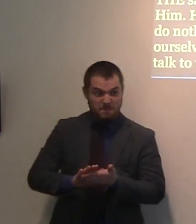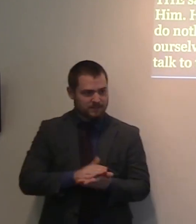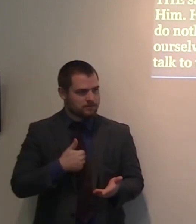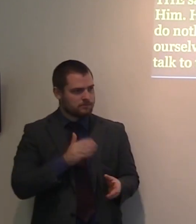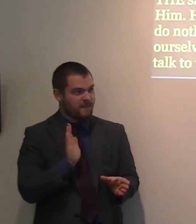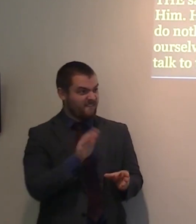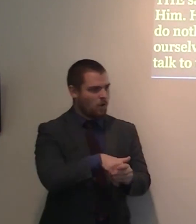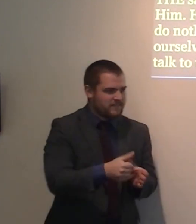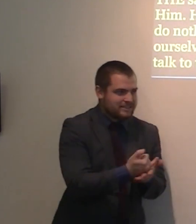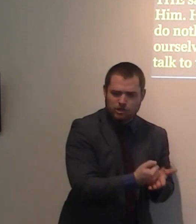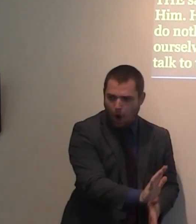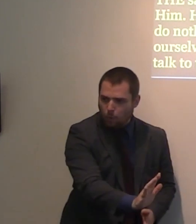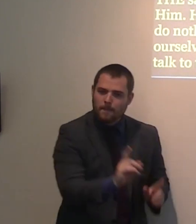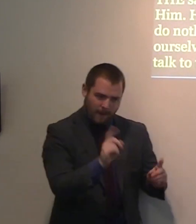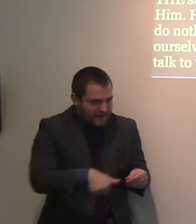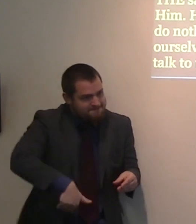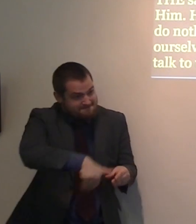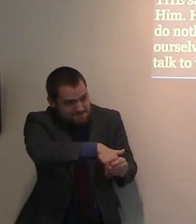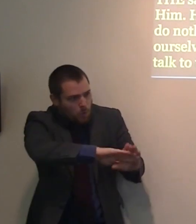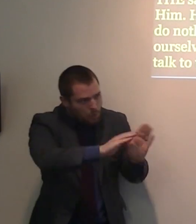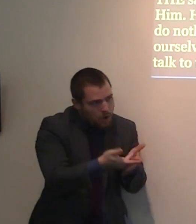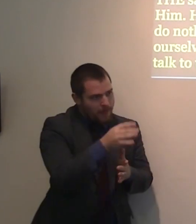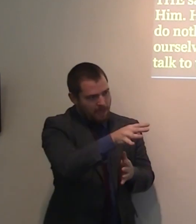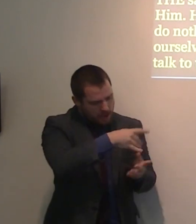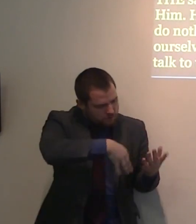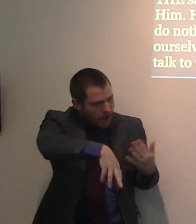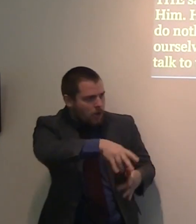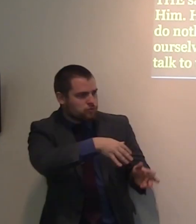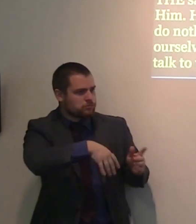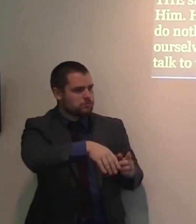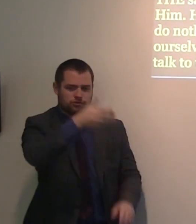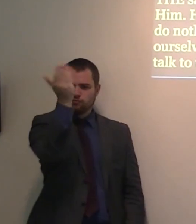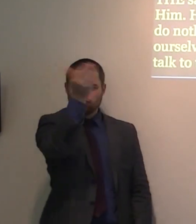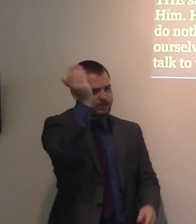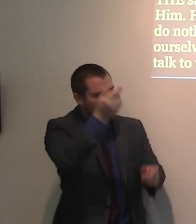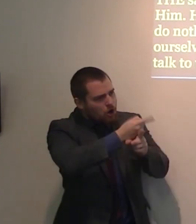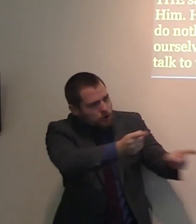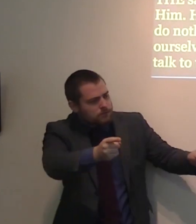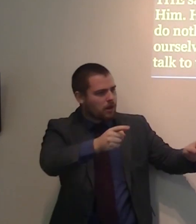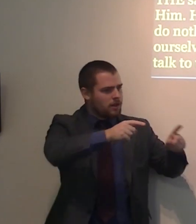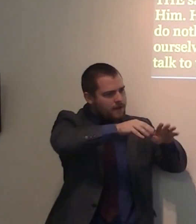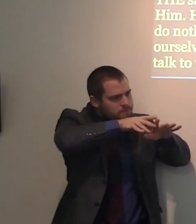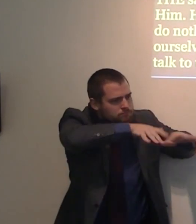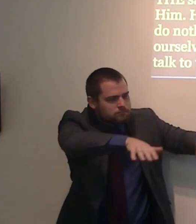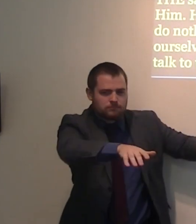is to preach to people. Evangelism is people. Without people, there is no evangelism. Now, as I close,